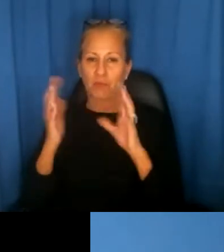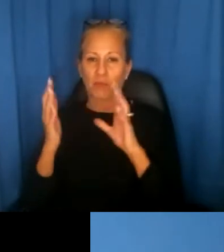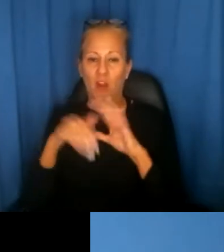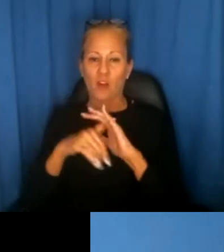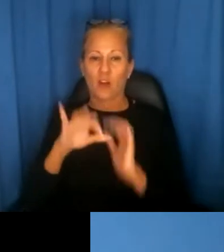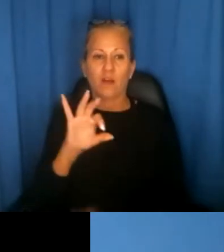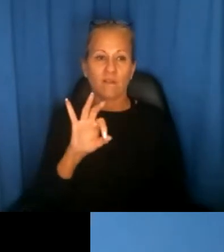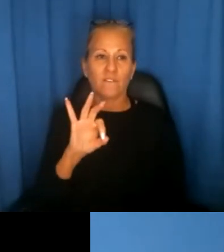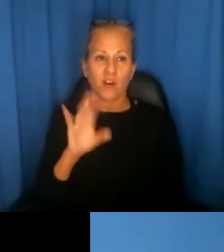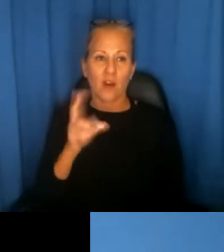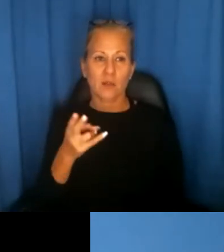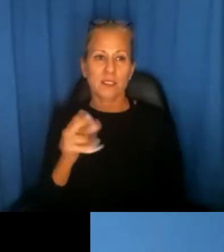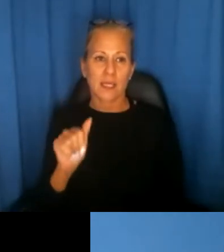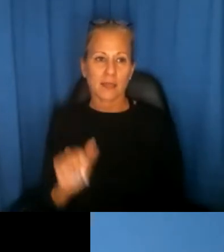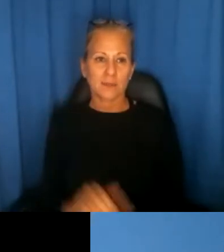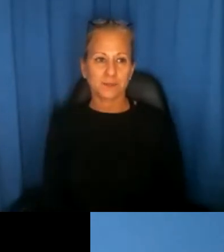Act.